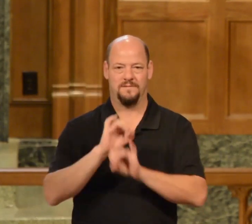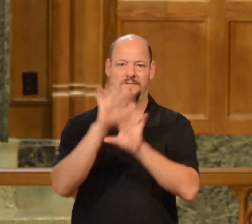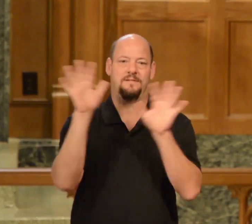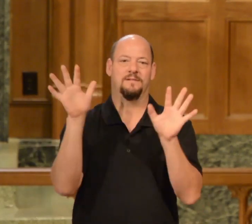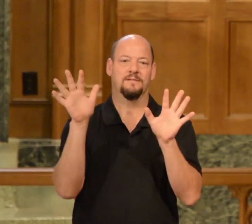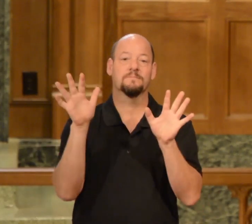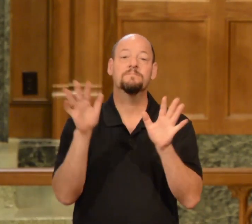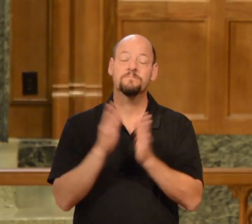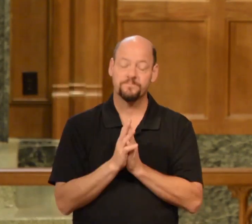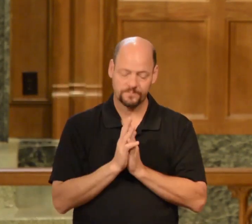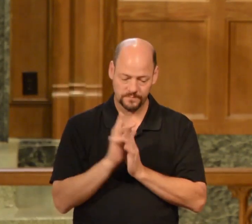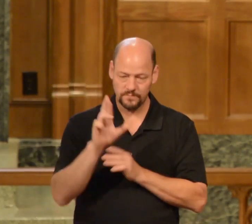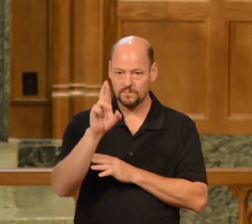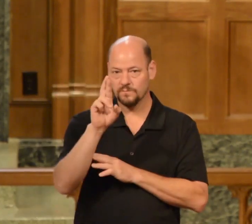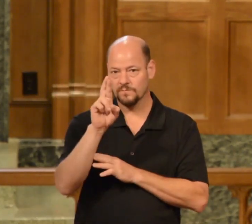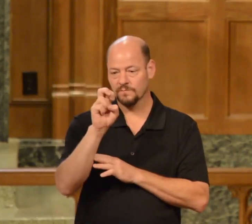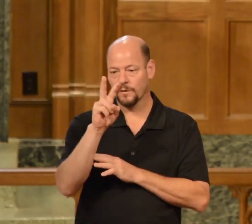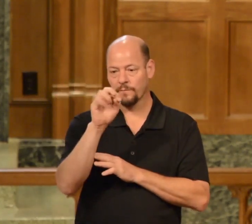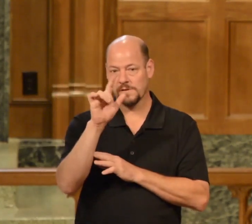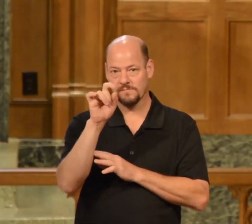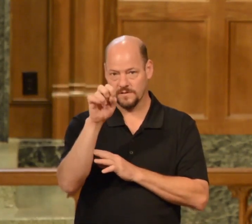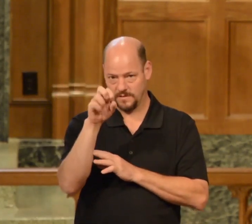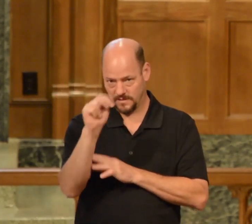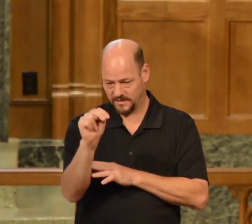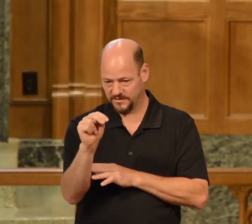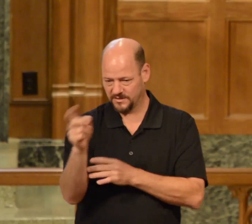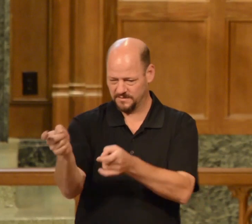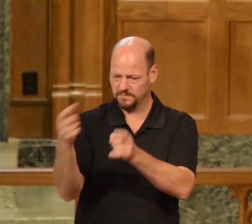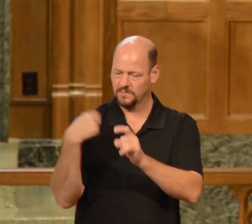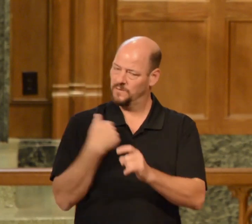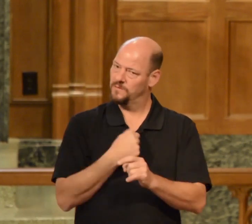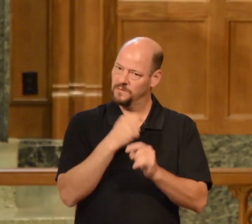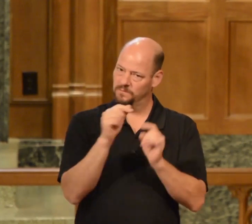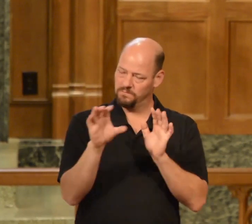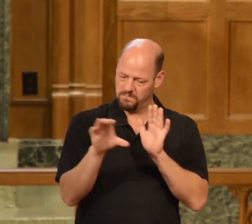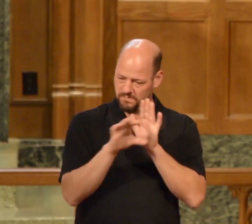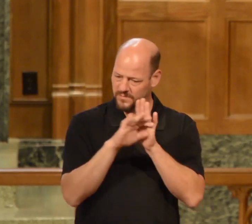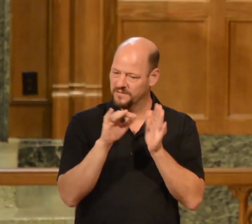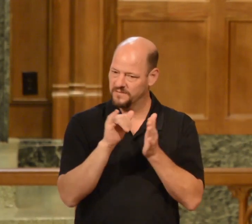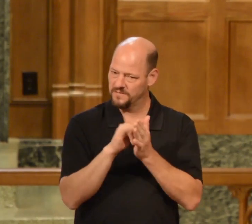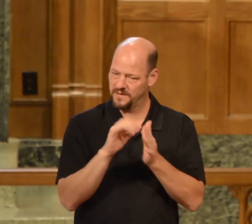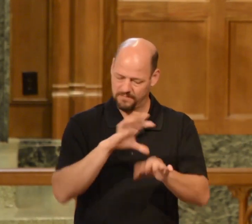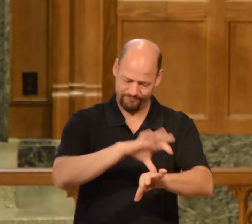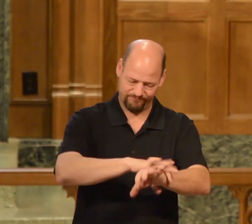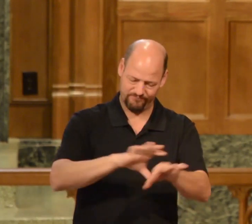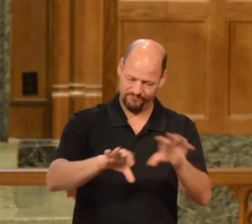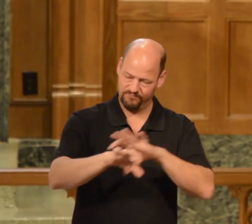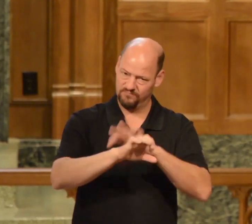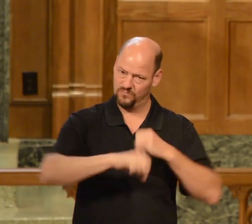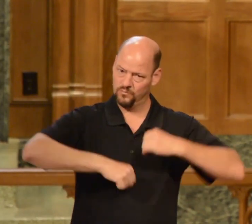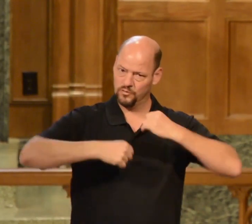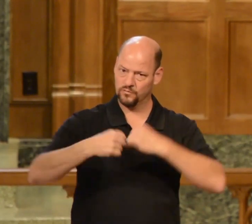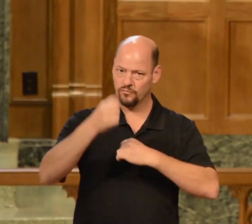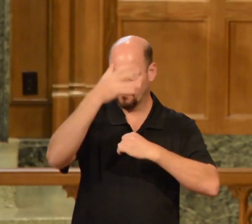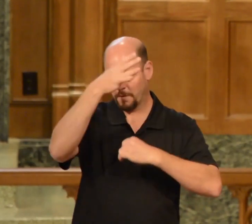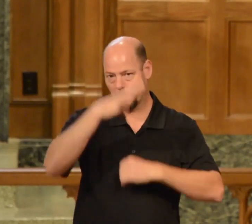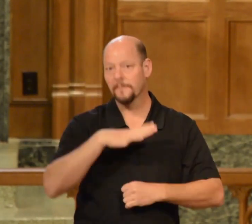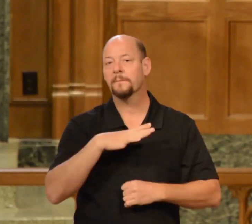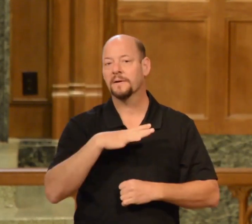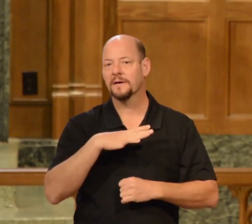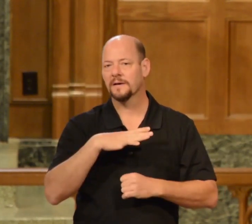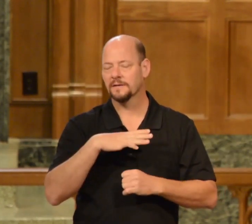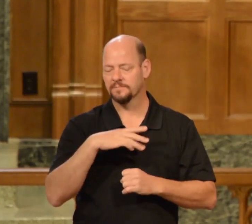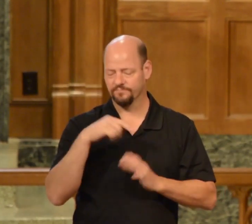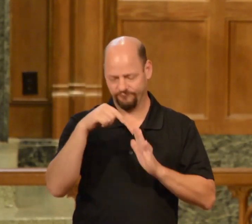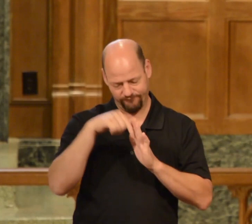Revelation gives us the vision of this binding of the strong man in a very profound way. John says in